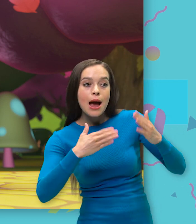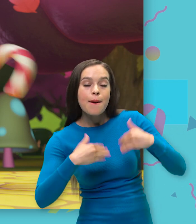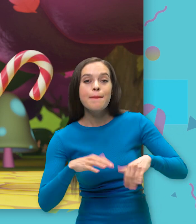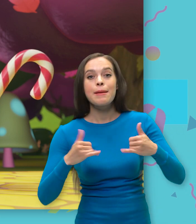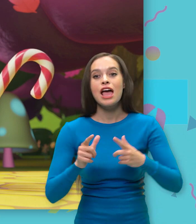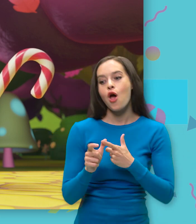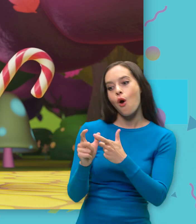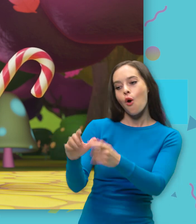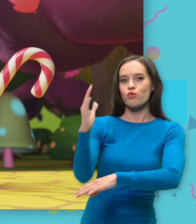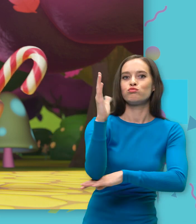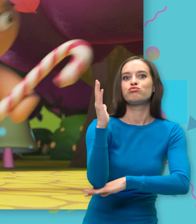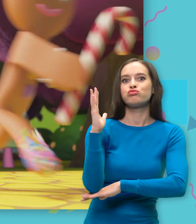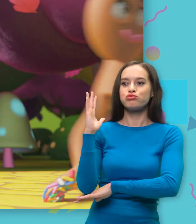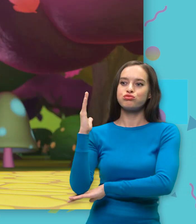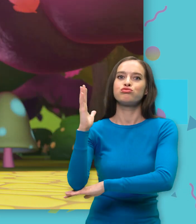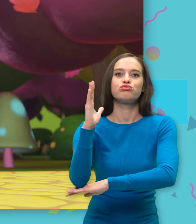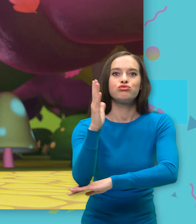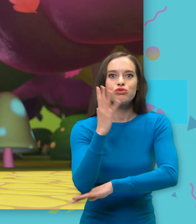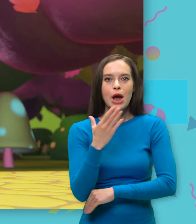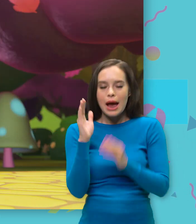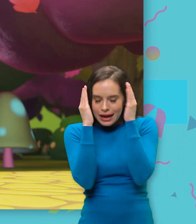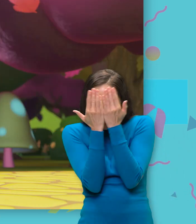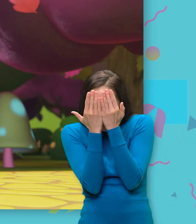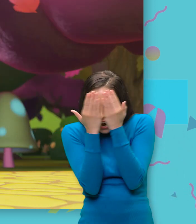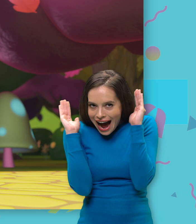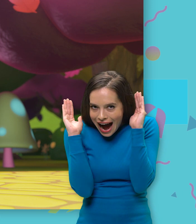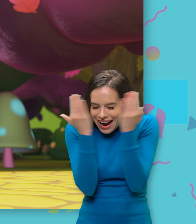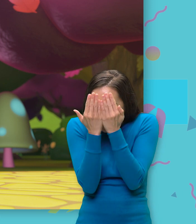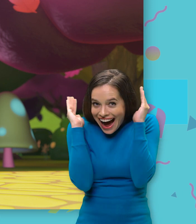through the forest Running through the forest Hide and seek